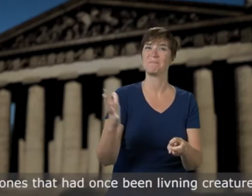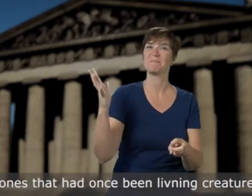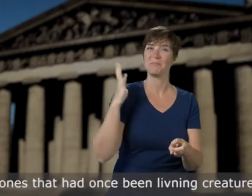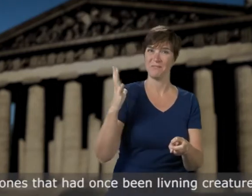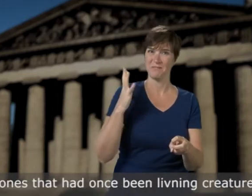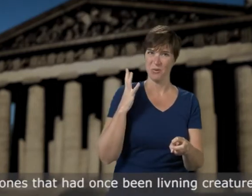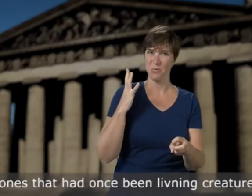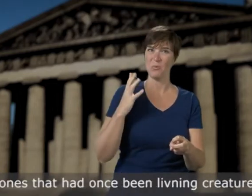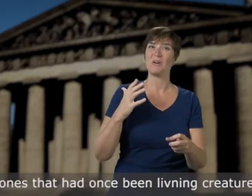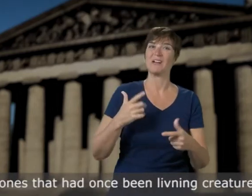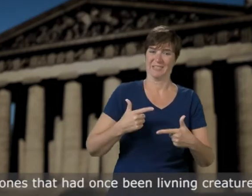been living creatures